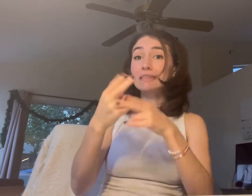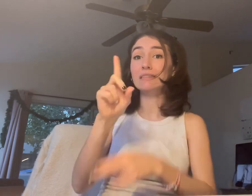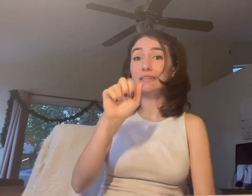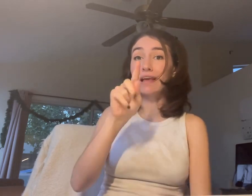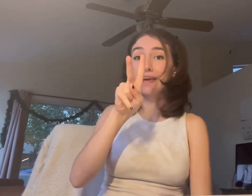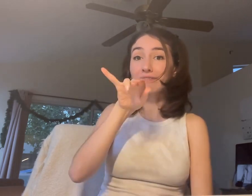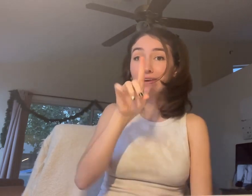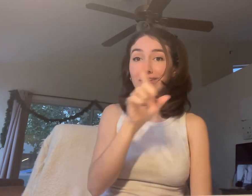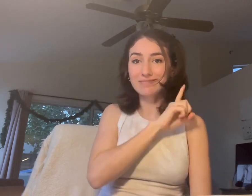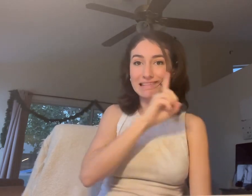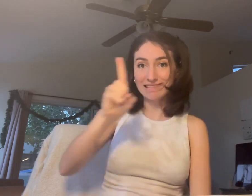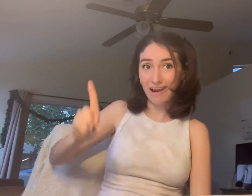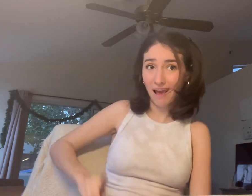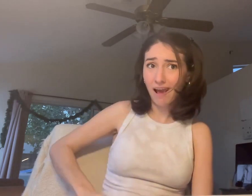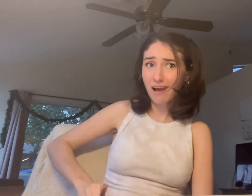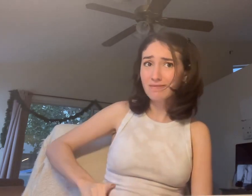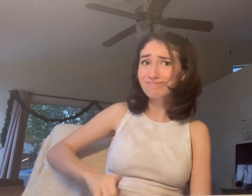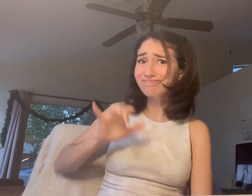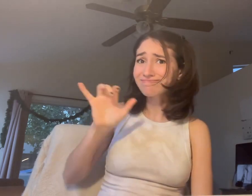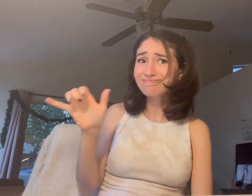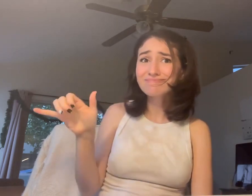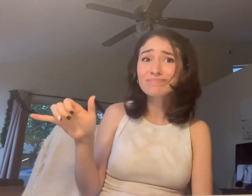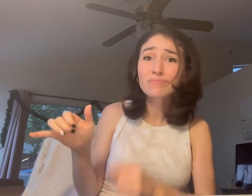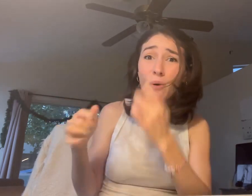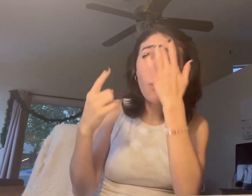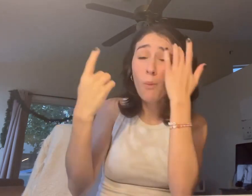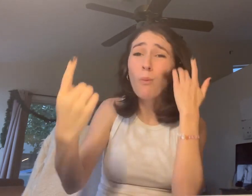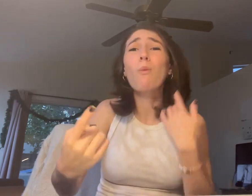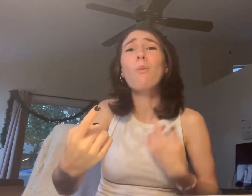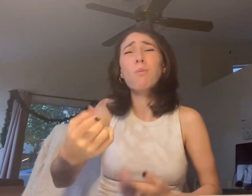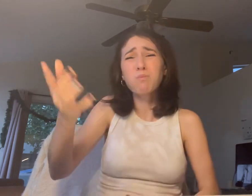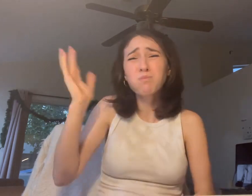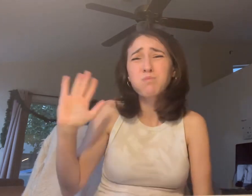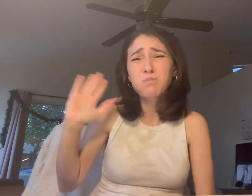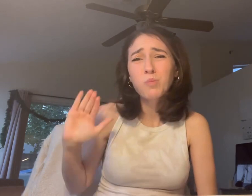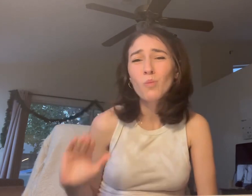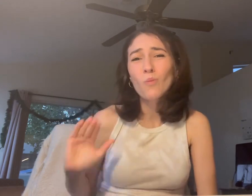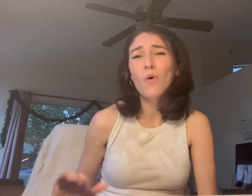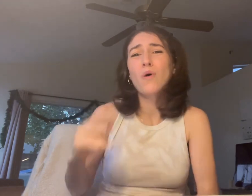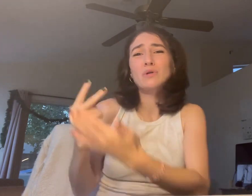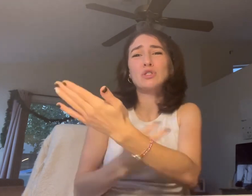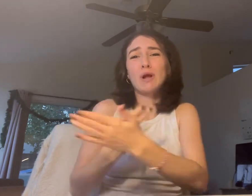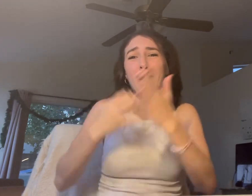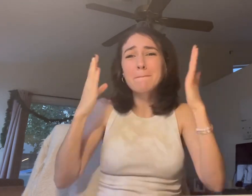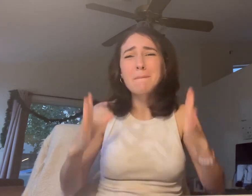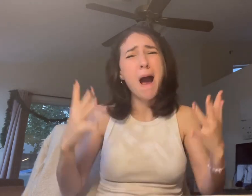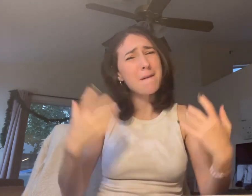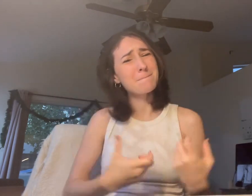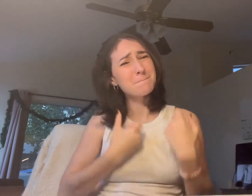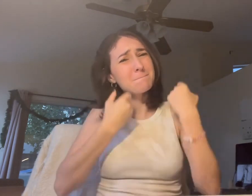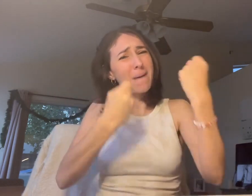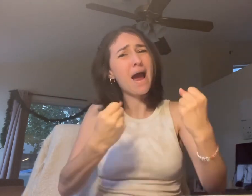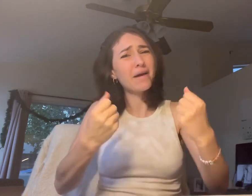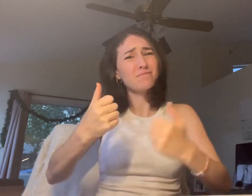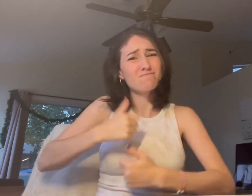Now the same once shepherd boy Mighty warrior, anointed king Is alone,